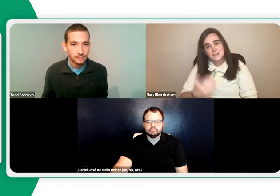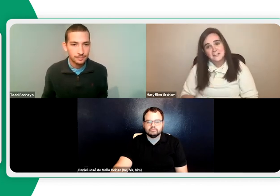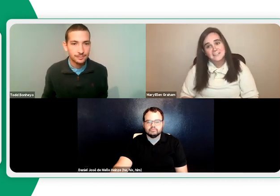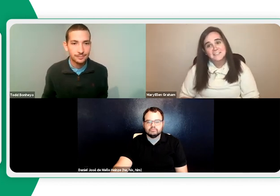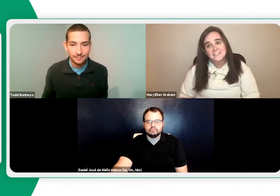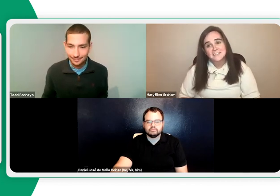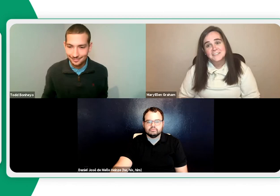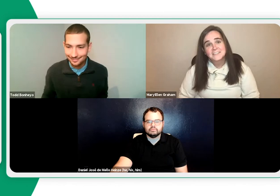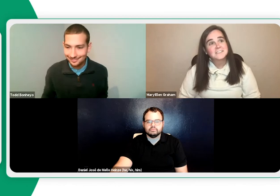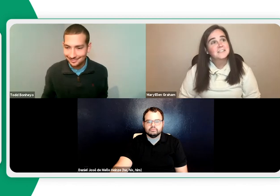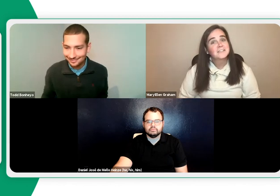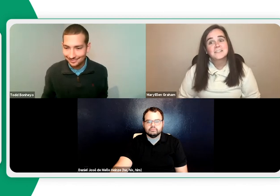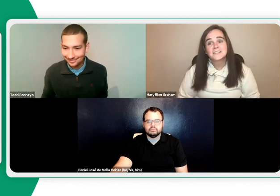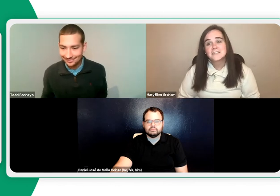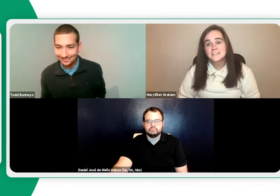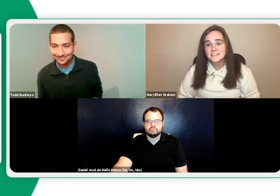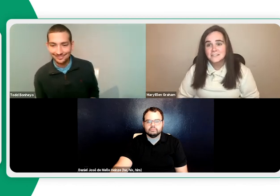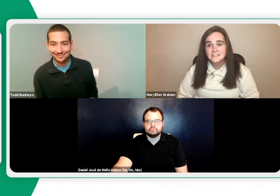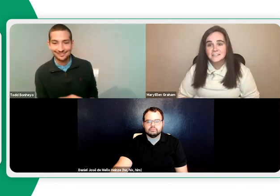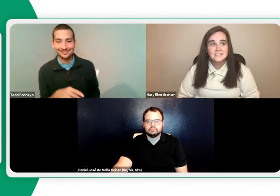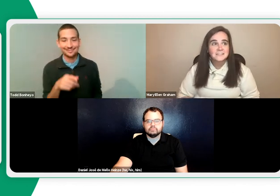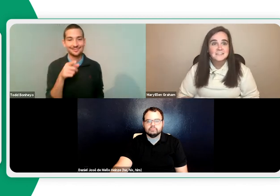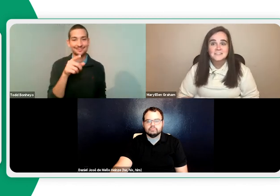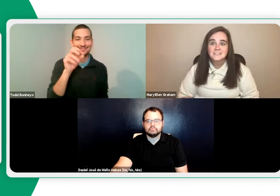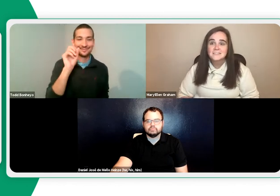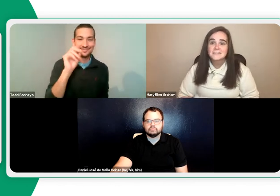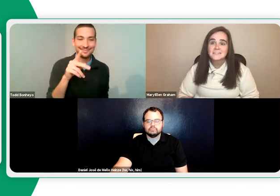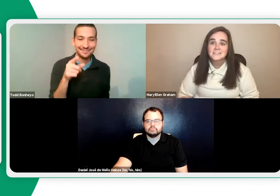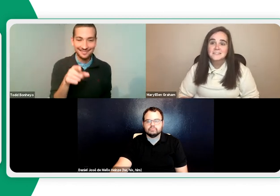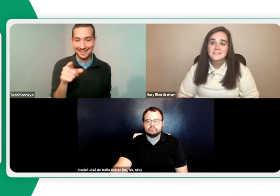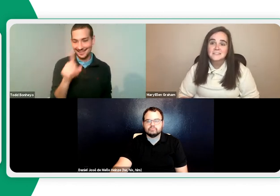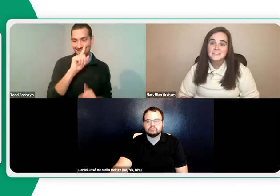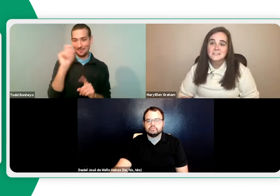This is Mary Lynn. This has statistics. I know you really like and appreciate this one.